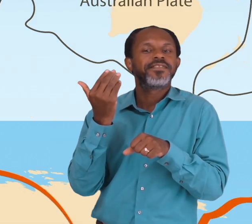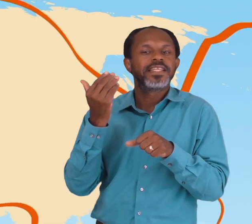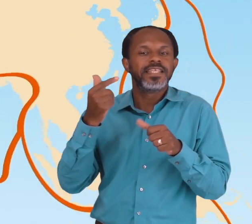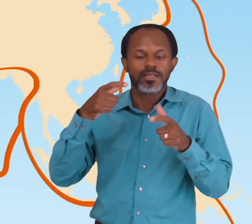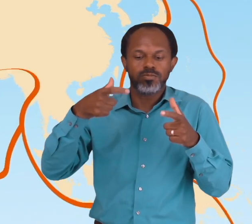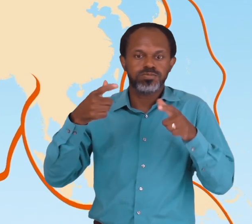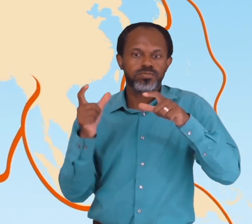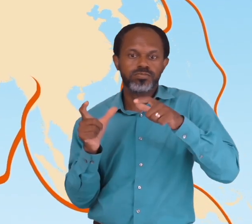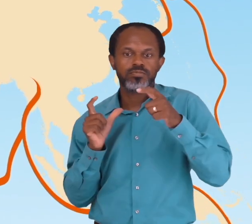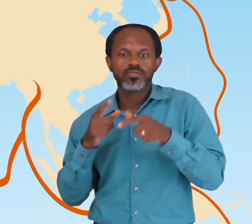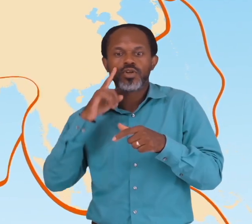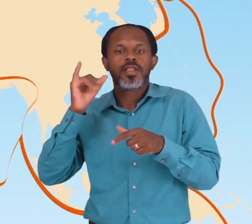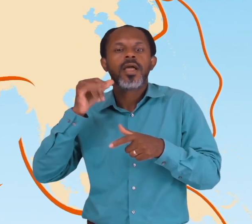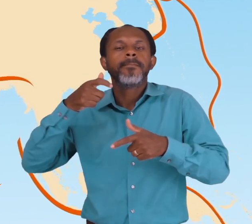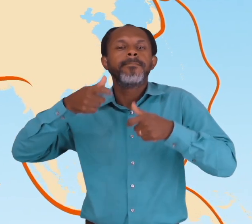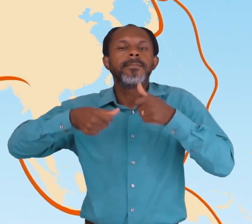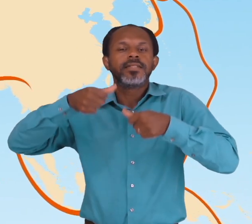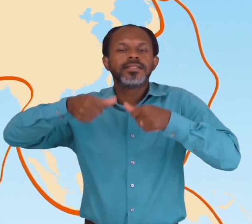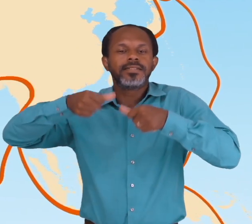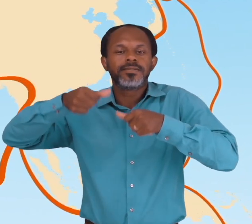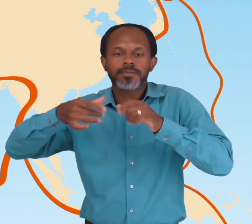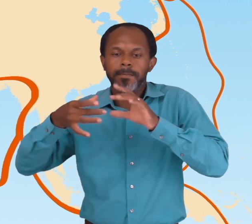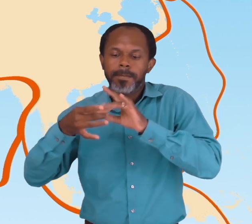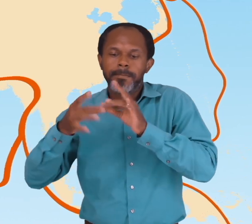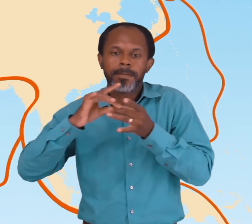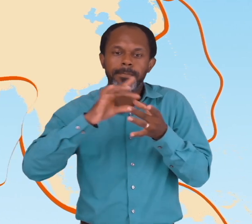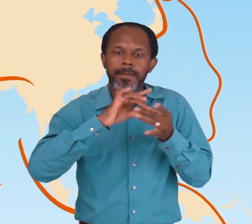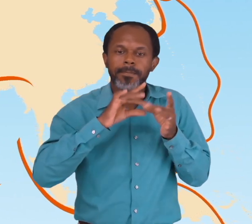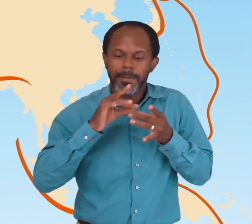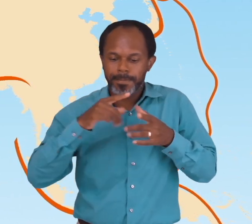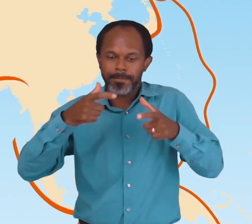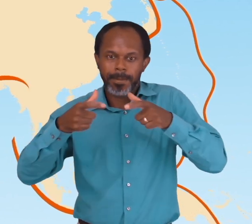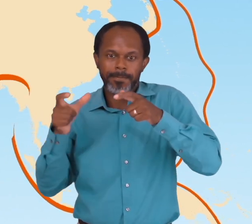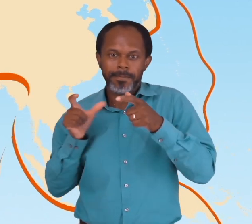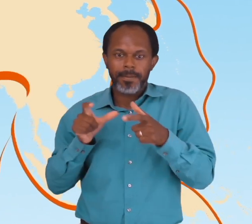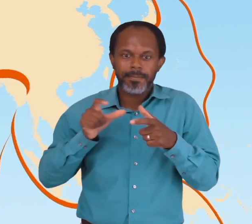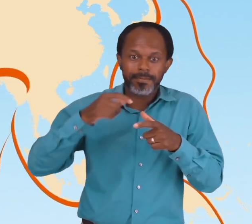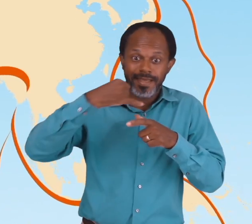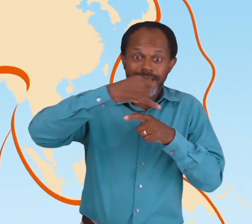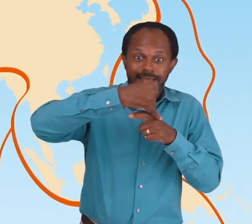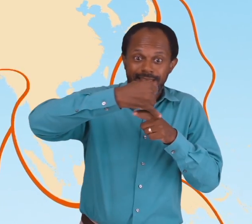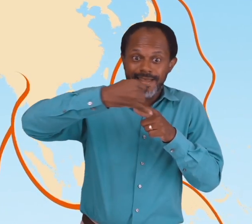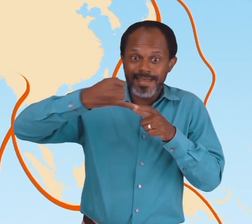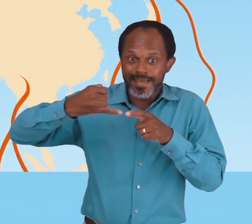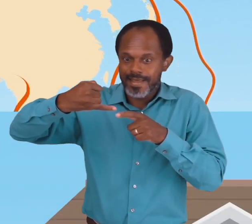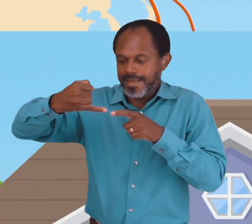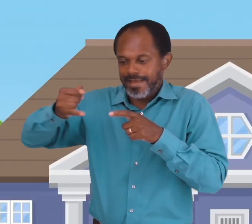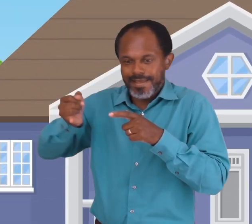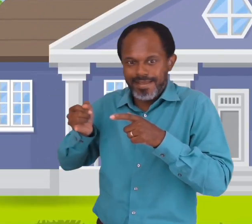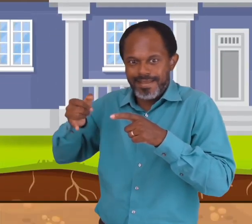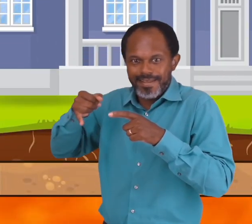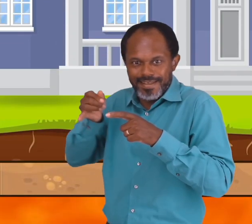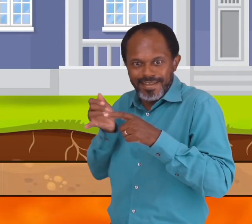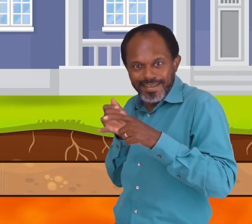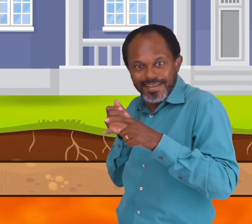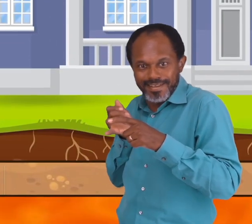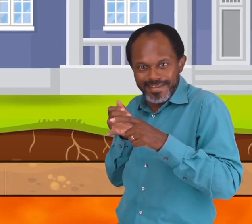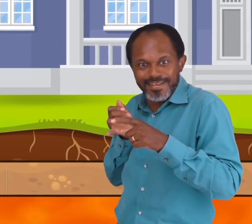The edges around the tectonic plates are called plate boundaries. These massive pieces of